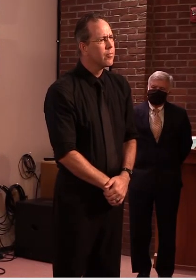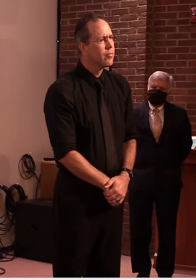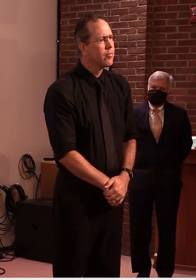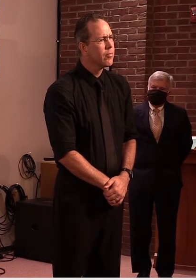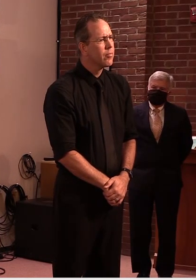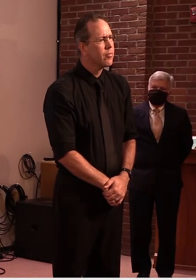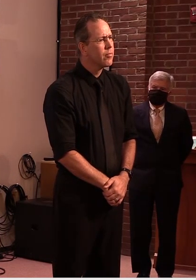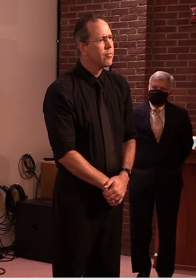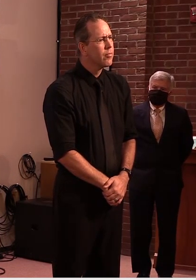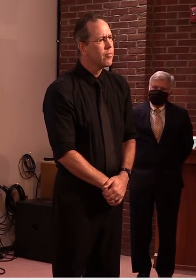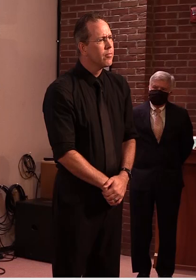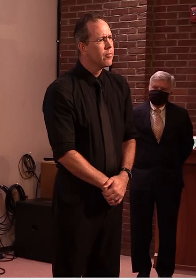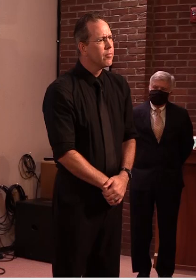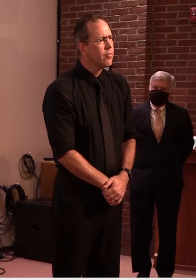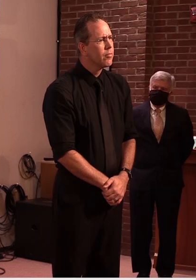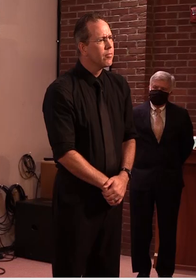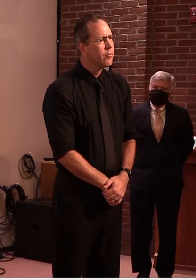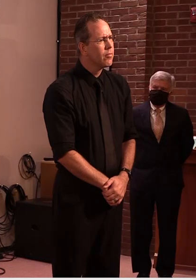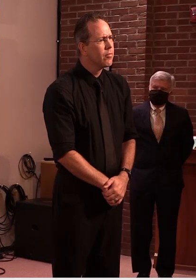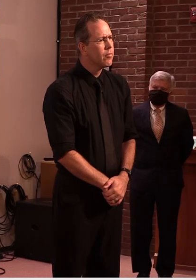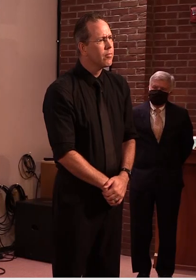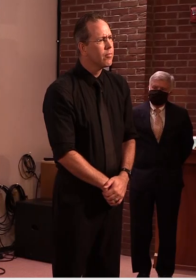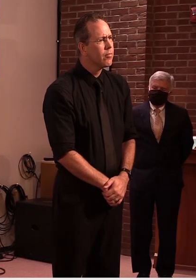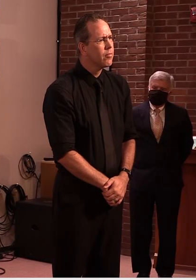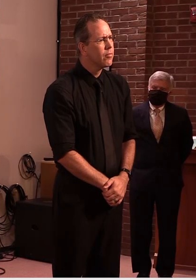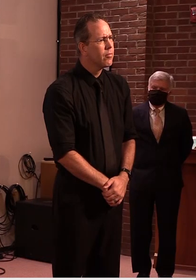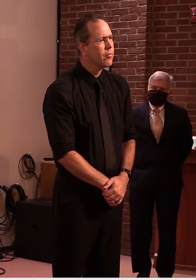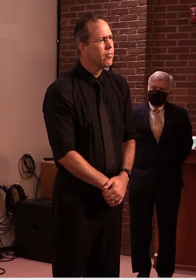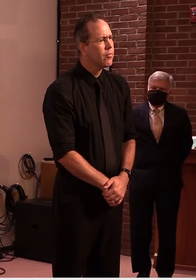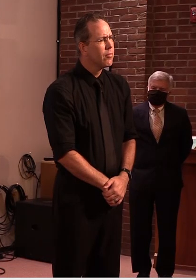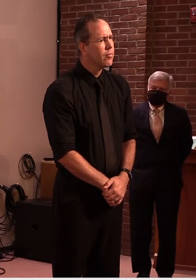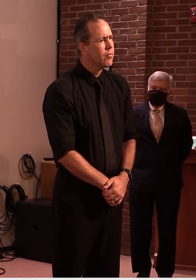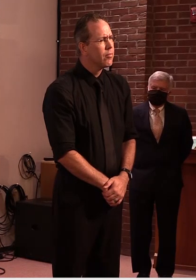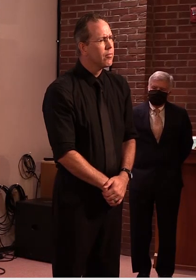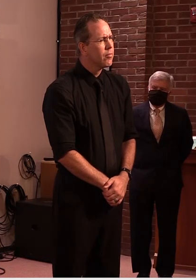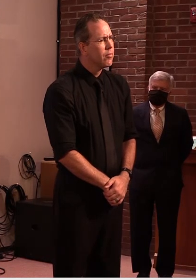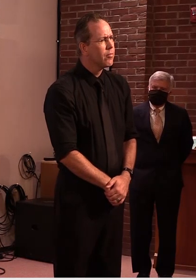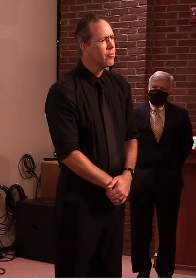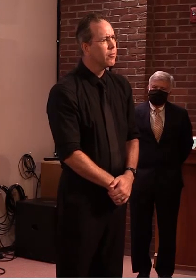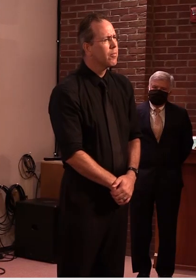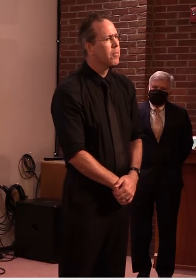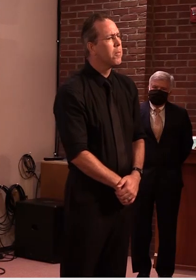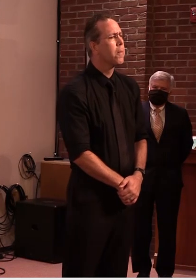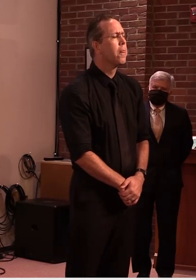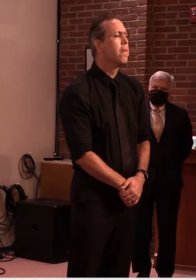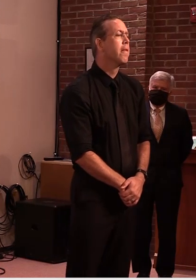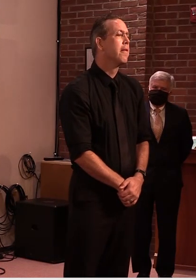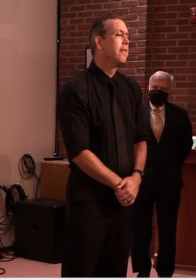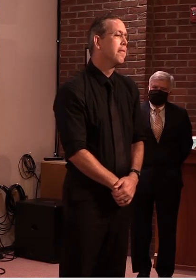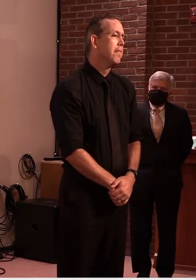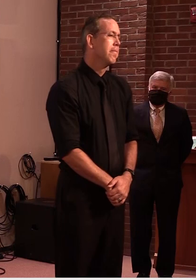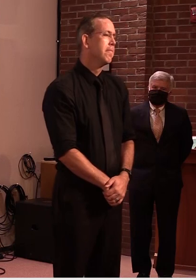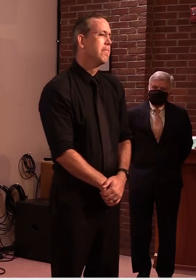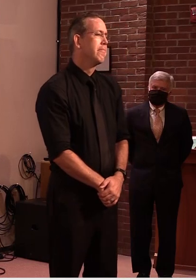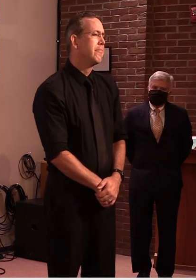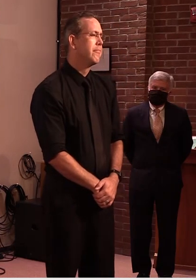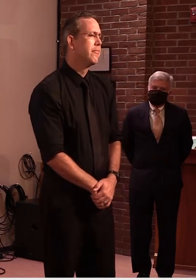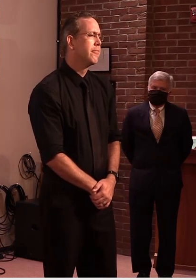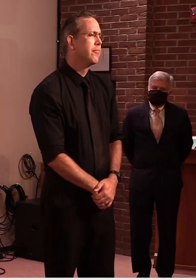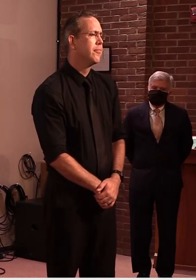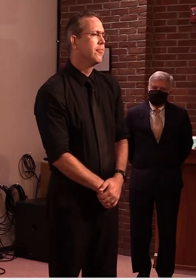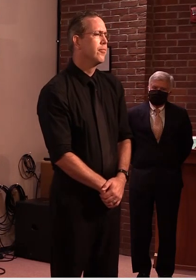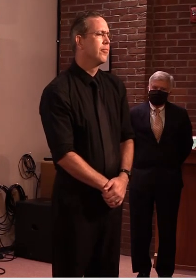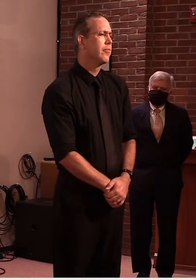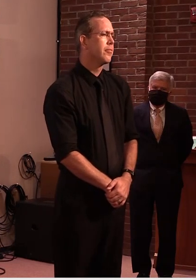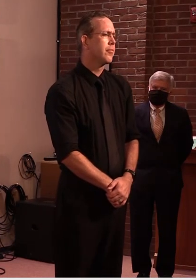york travel the new and and it appears that their travel restrictions uh amount